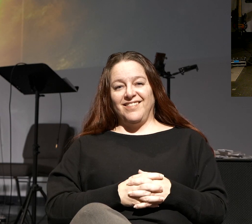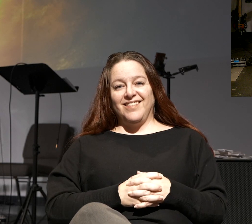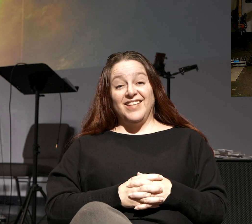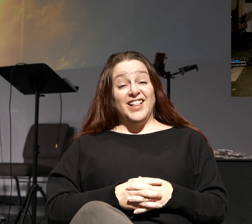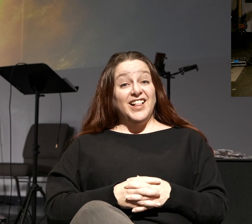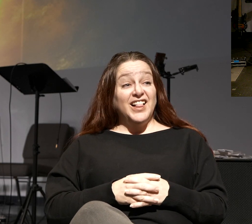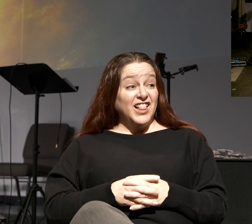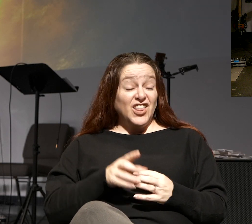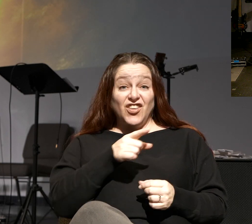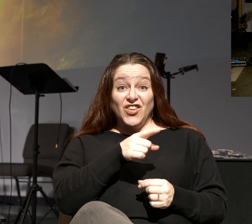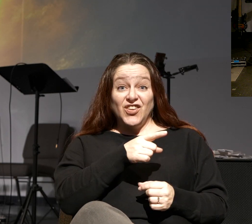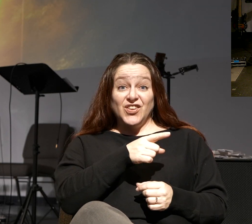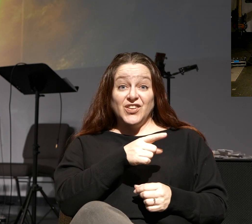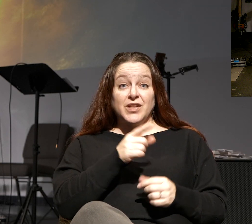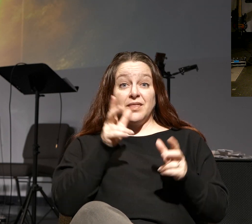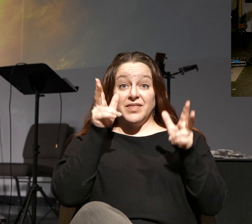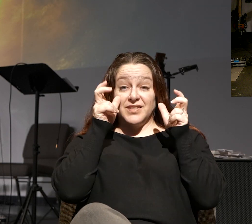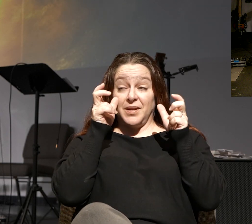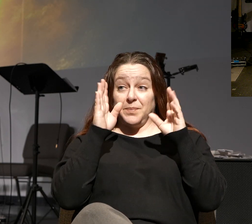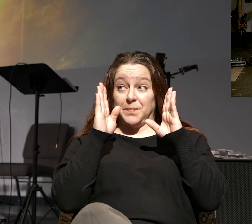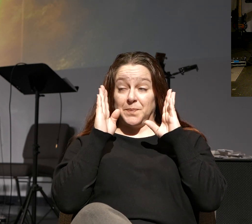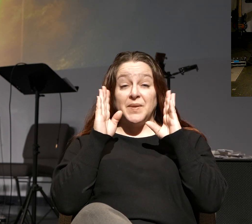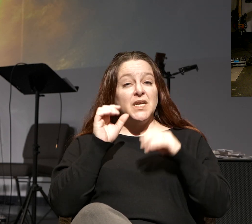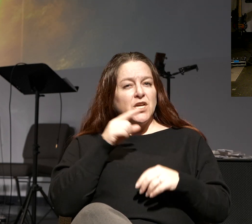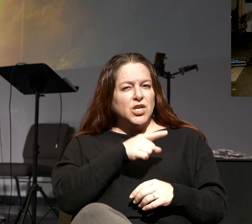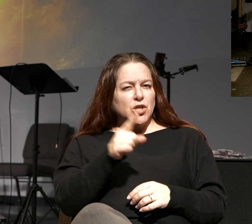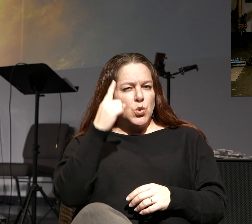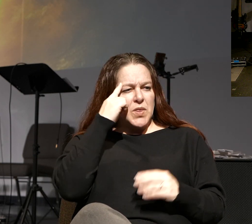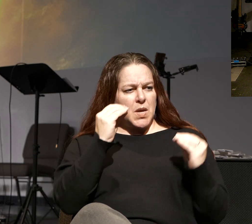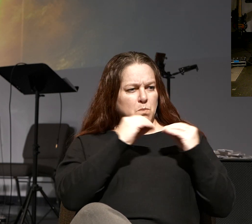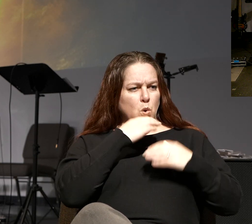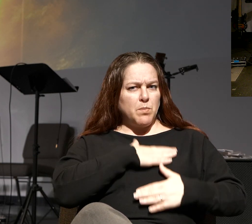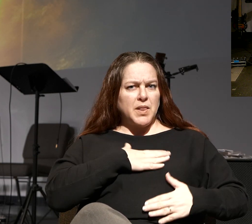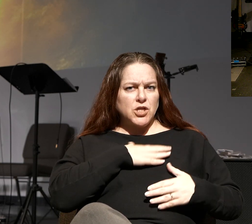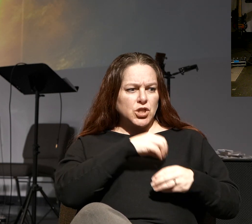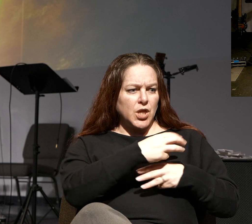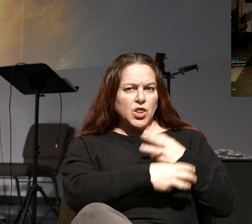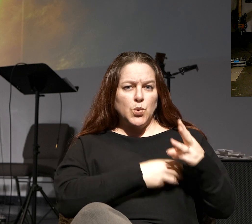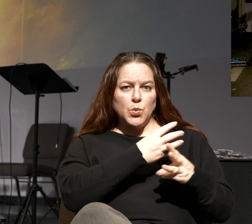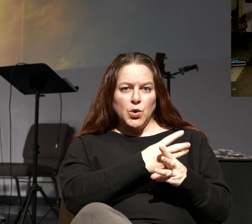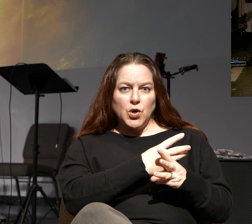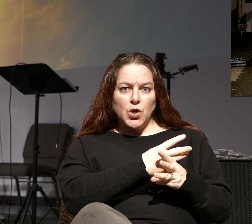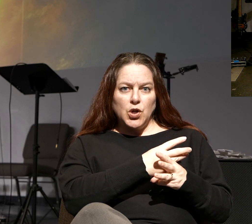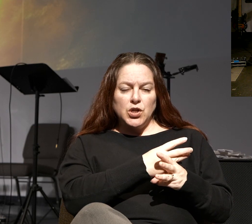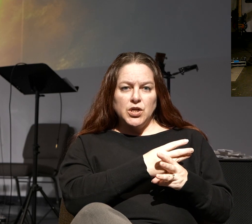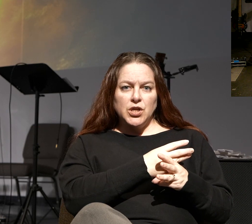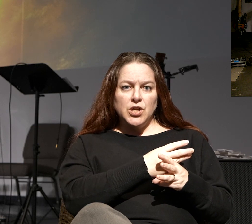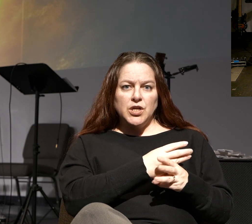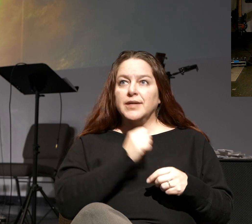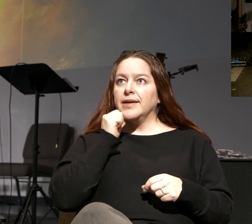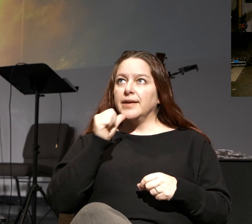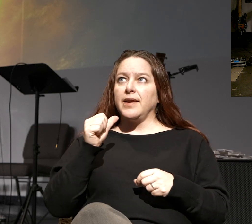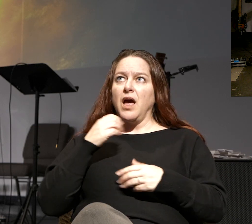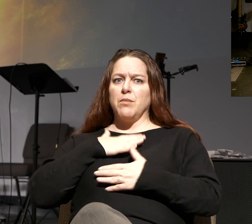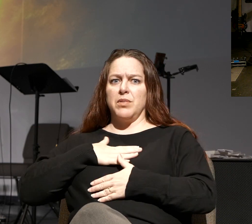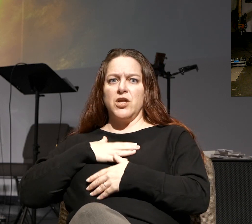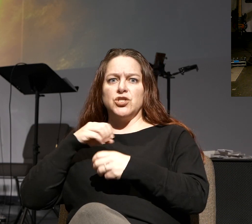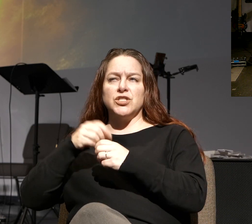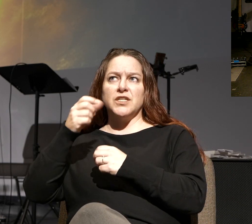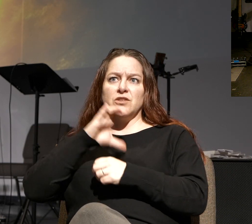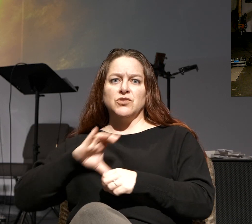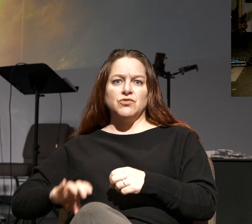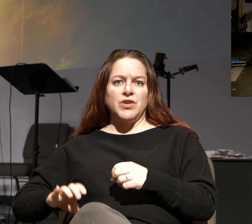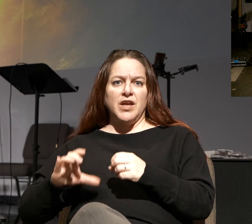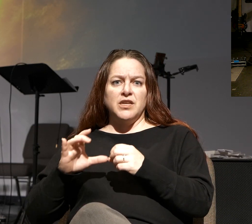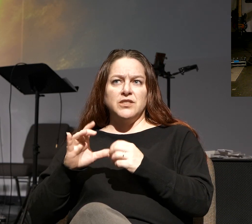If you think, listen to me, everybody listen up, if you think there's greater pleasures in this world as opposed to that which is found in Christ